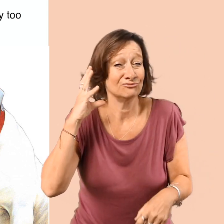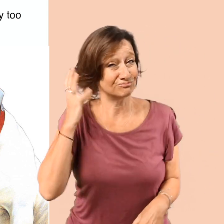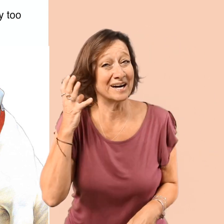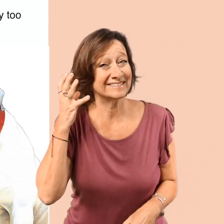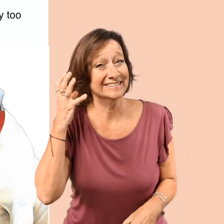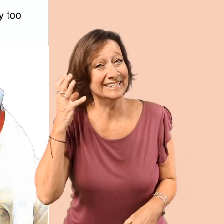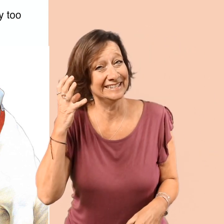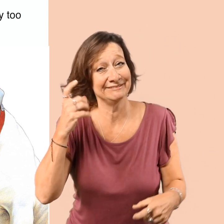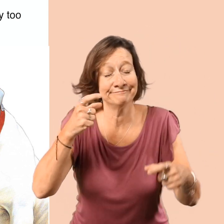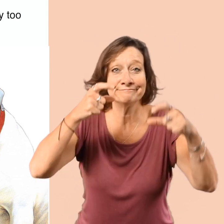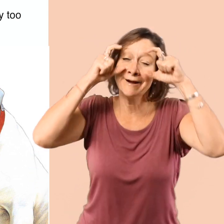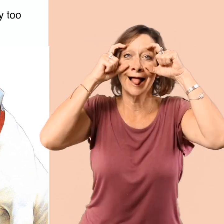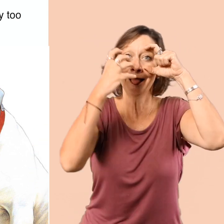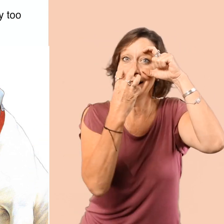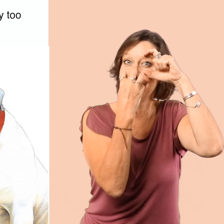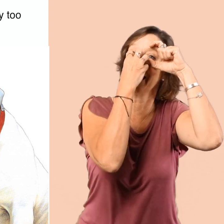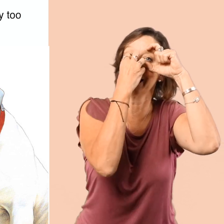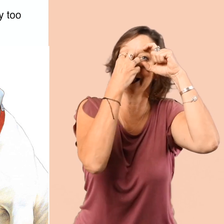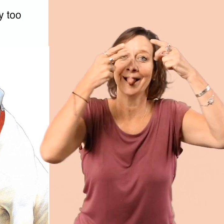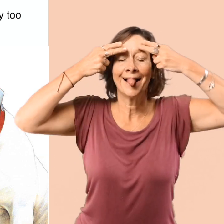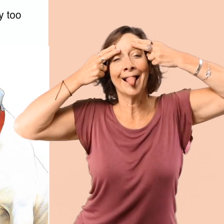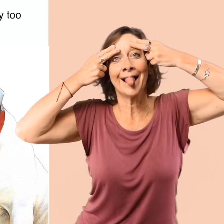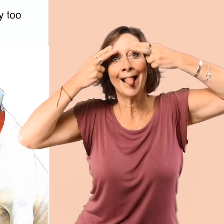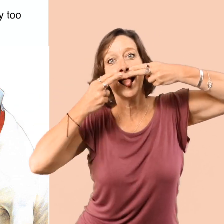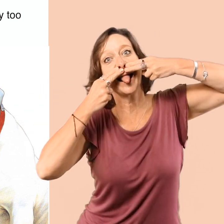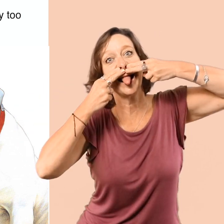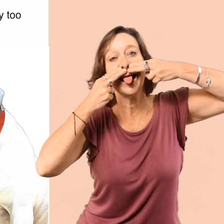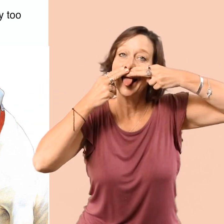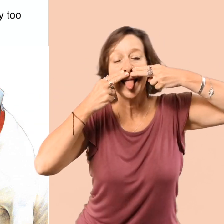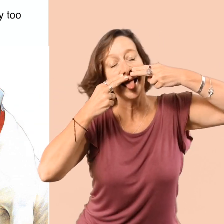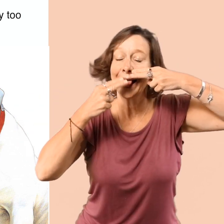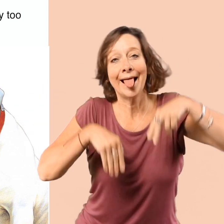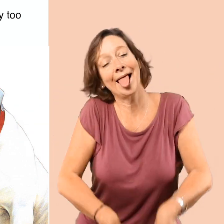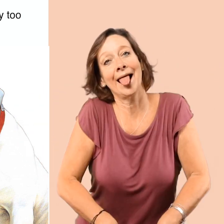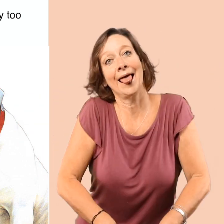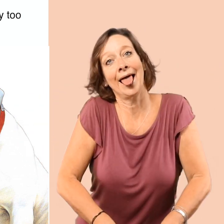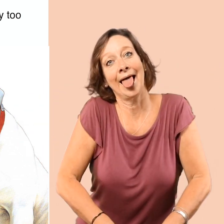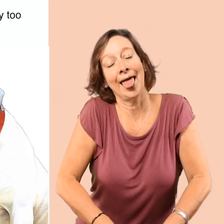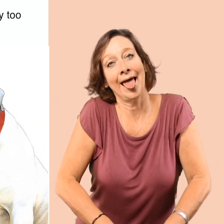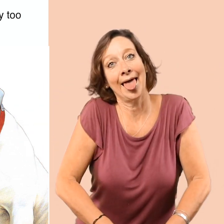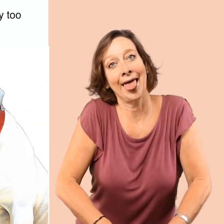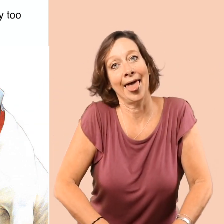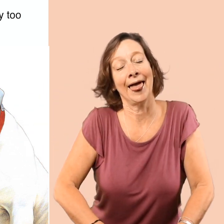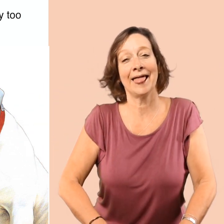In a crazy kind of way. There she is with her silly glasses, thick